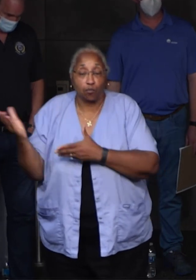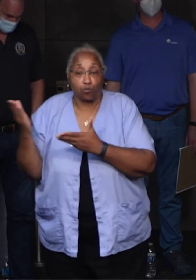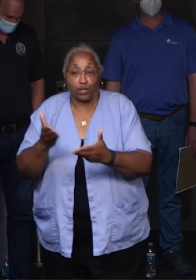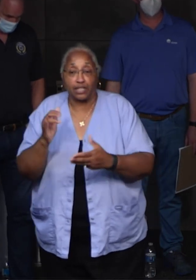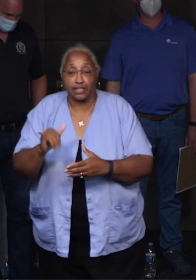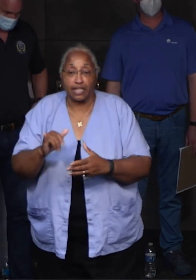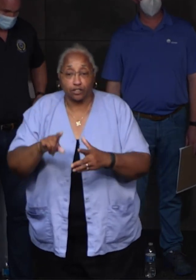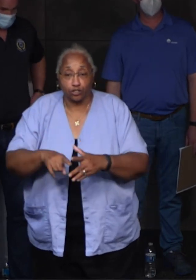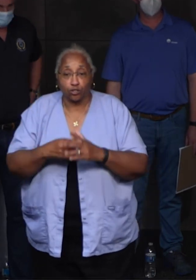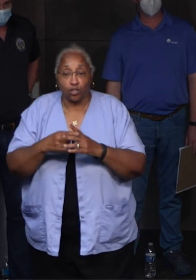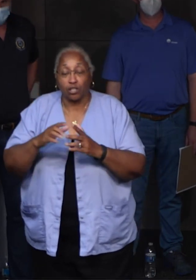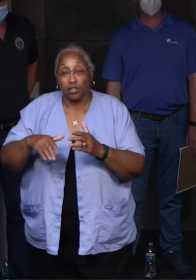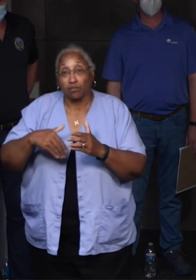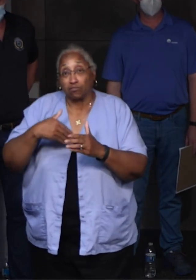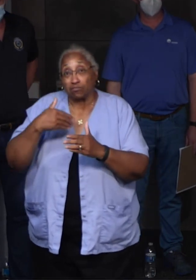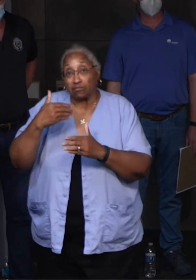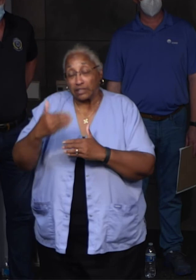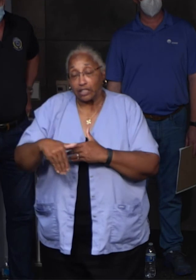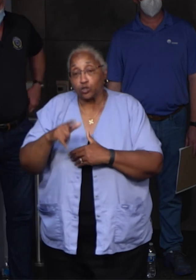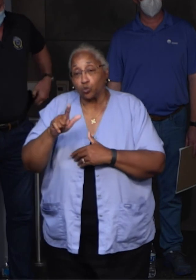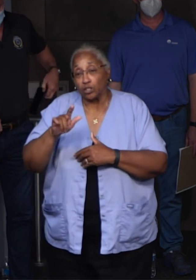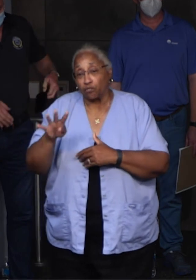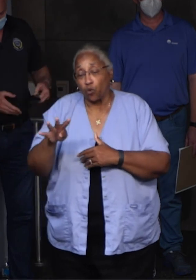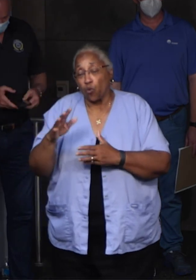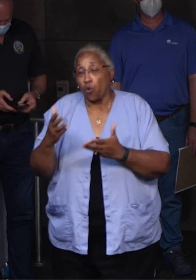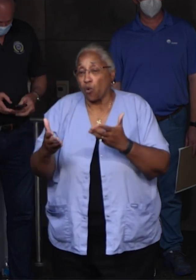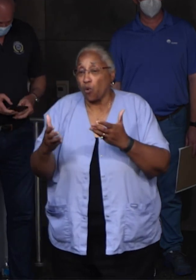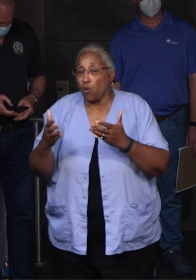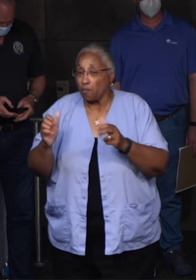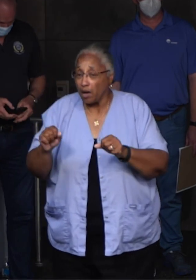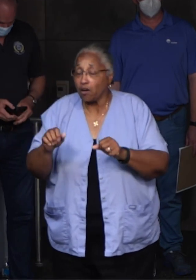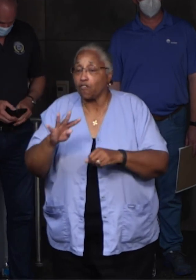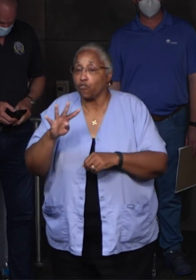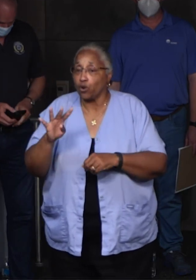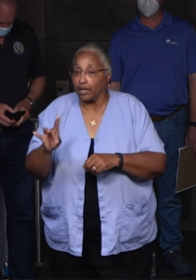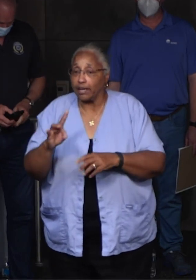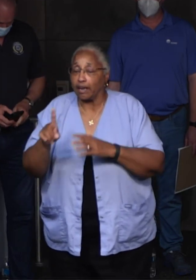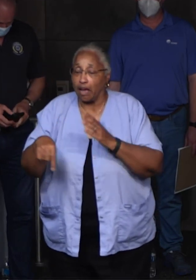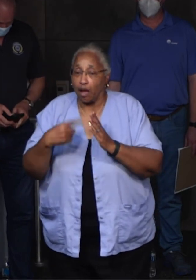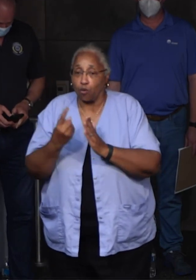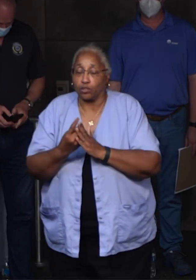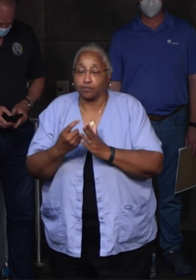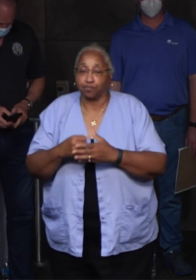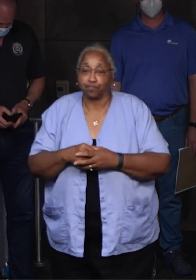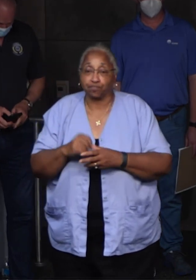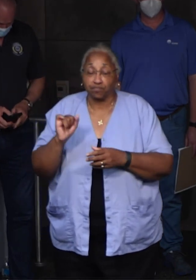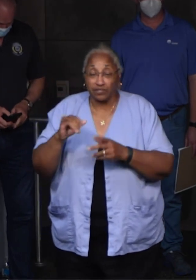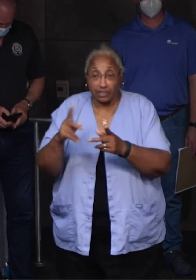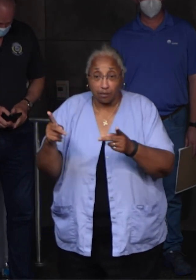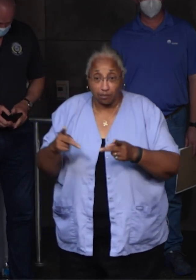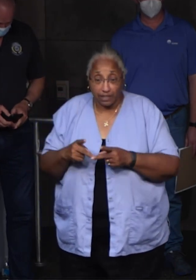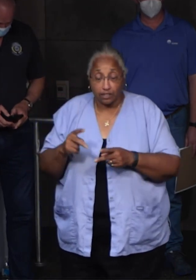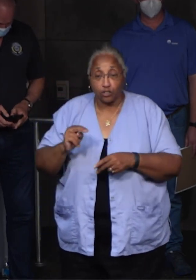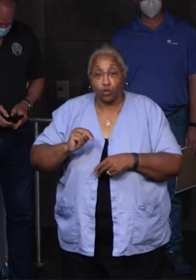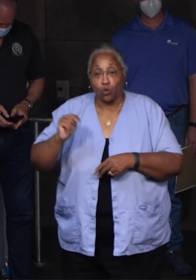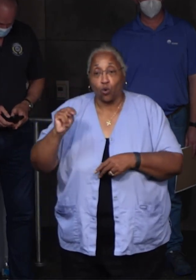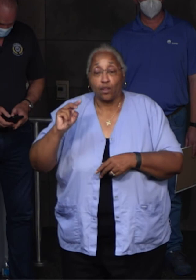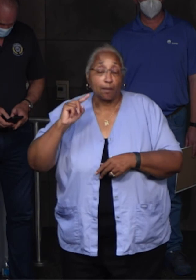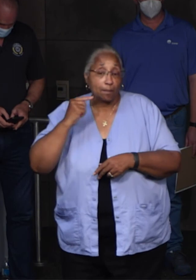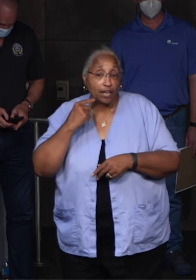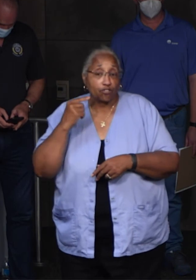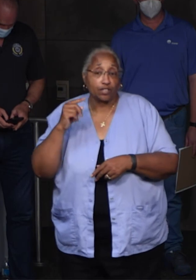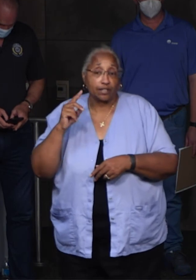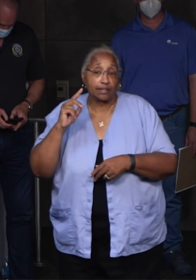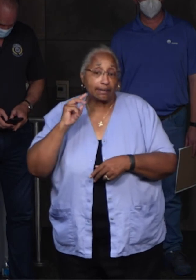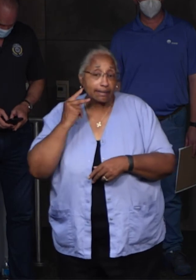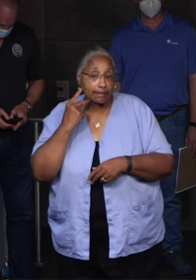within the next 24 to 48 hours. Hopefully, that base in particular is in the North Metairie and Kenner side where